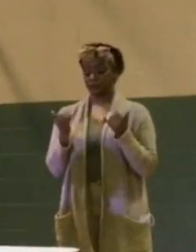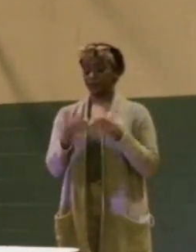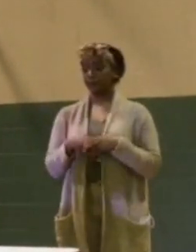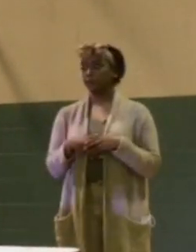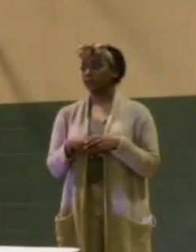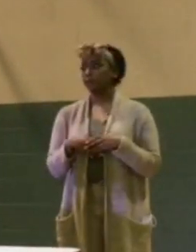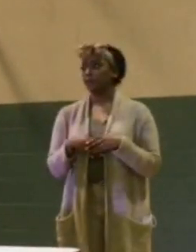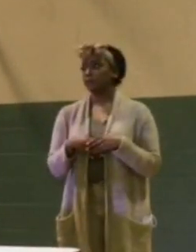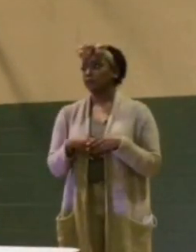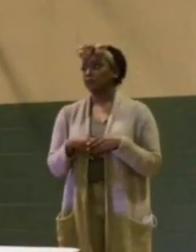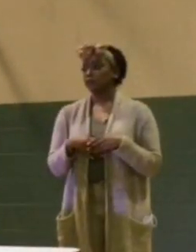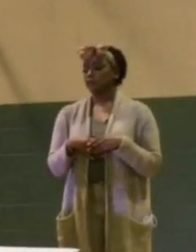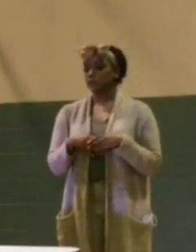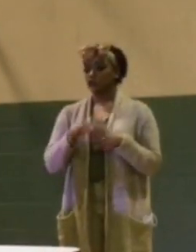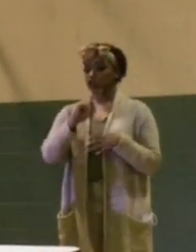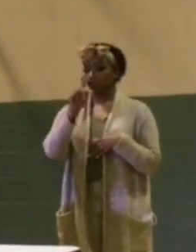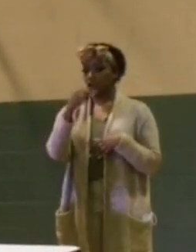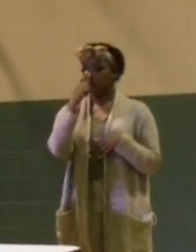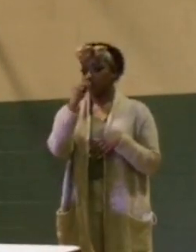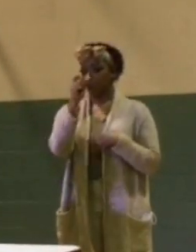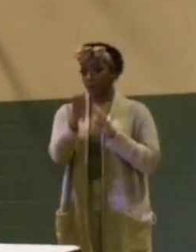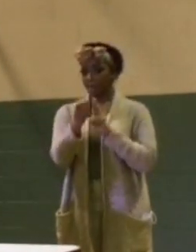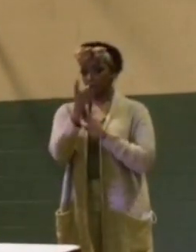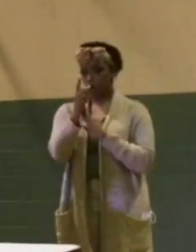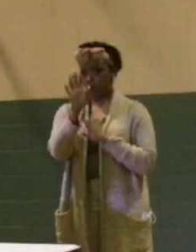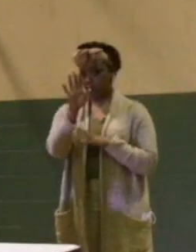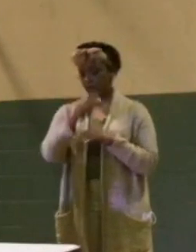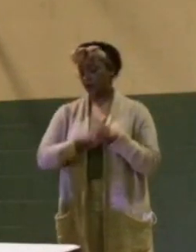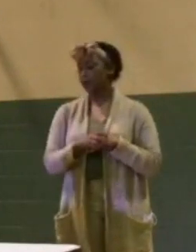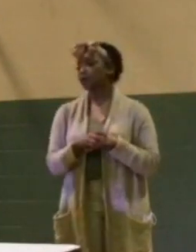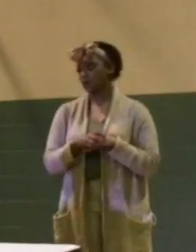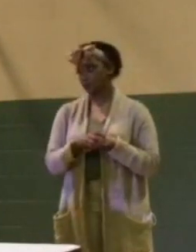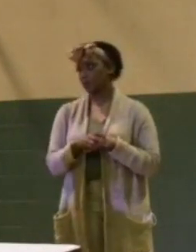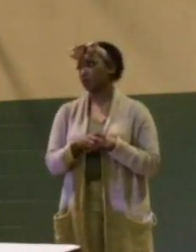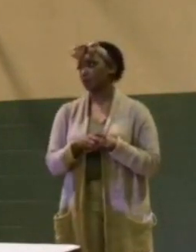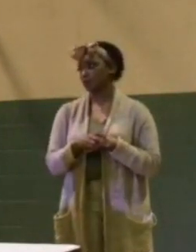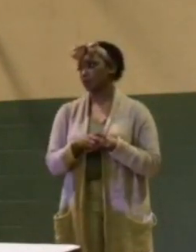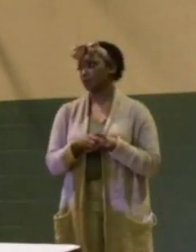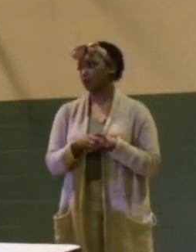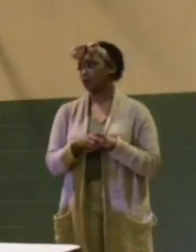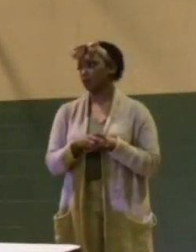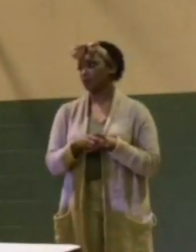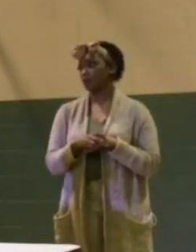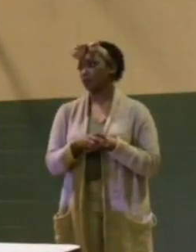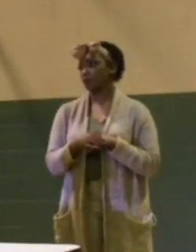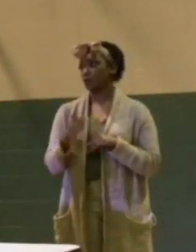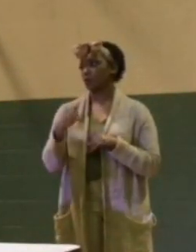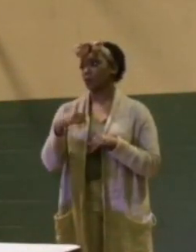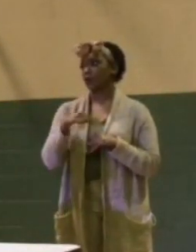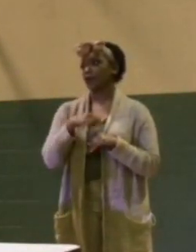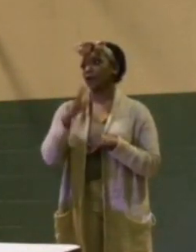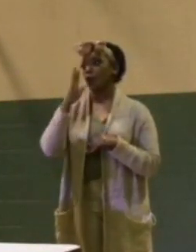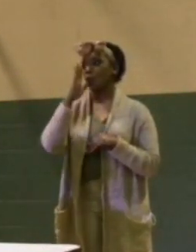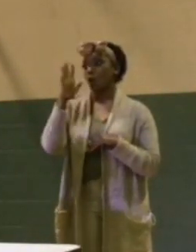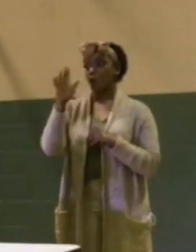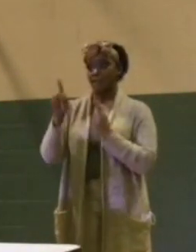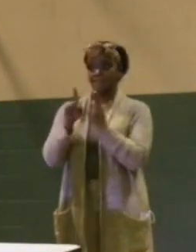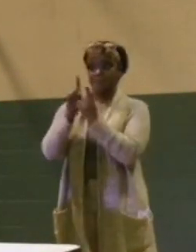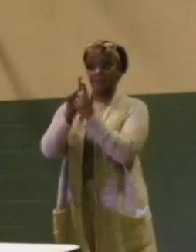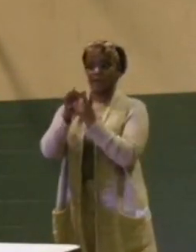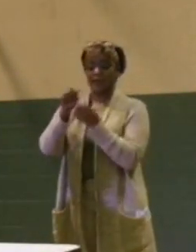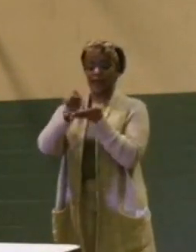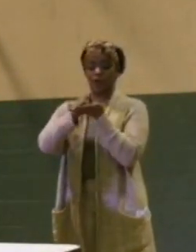just for a moment, we're going to meet a write-in candidate.